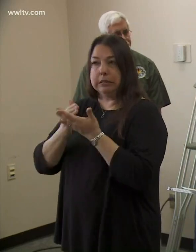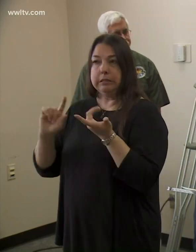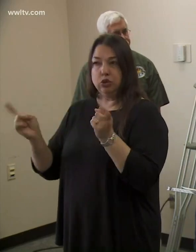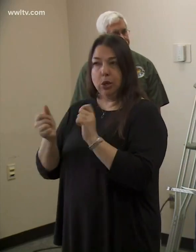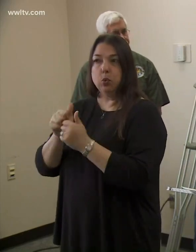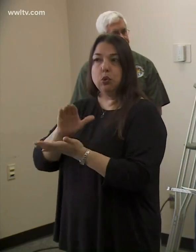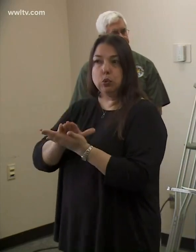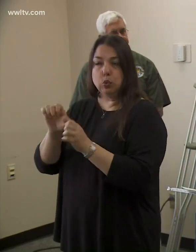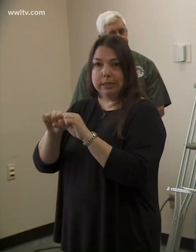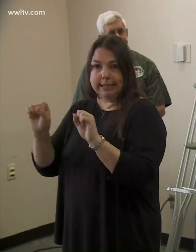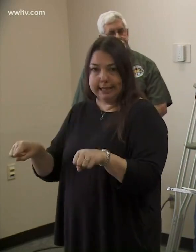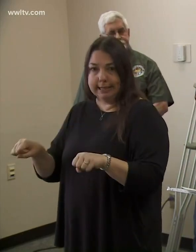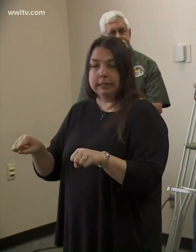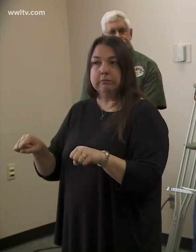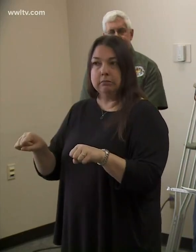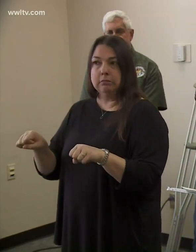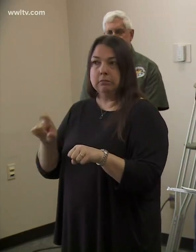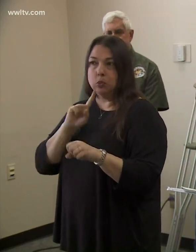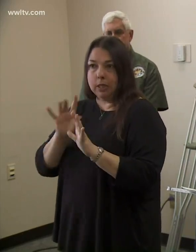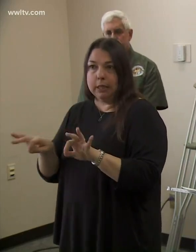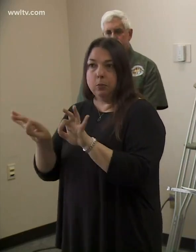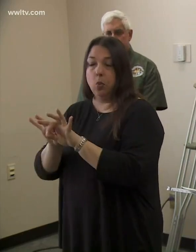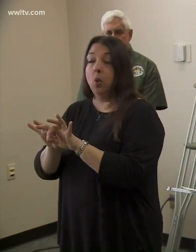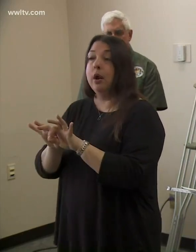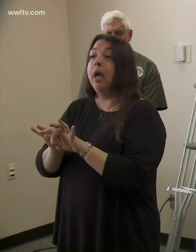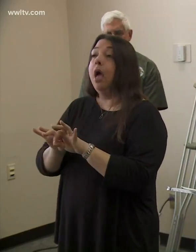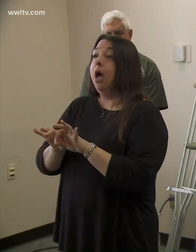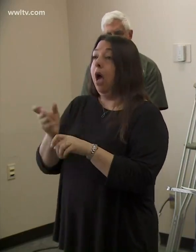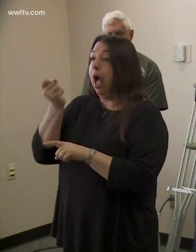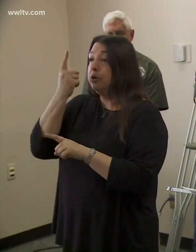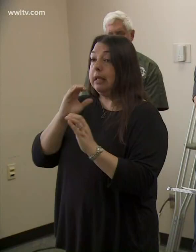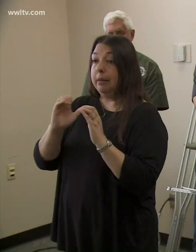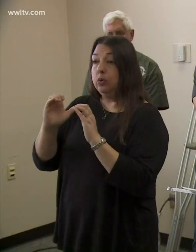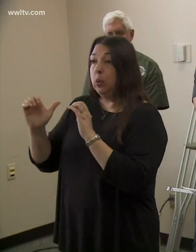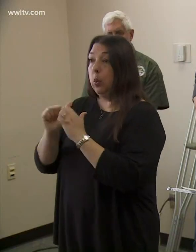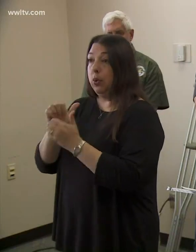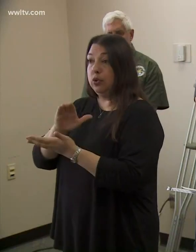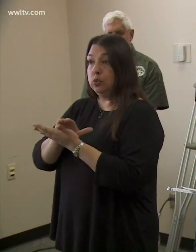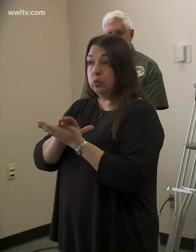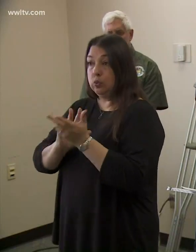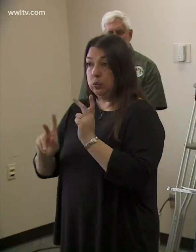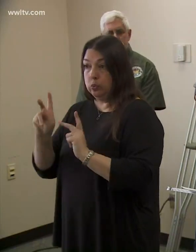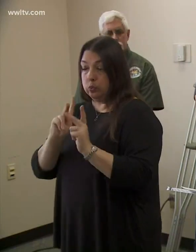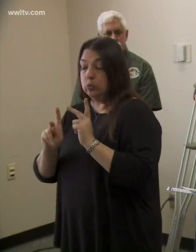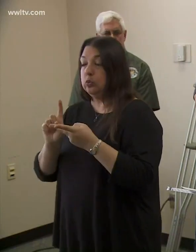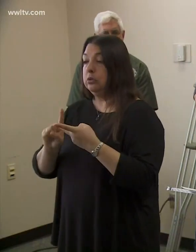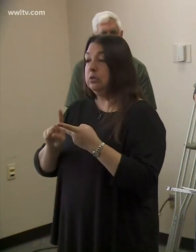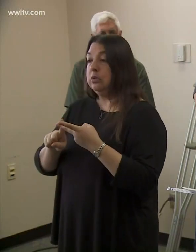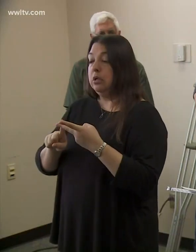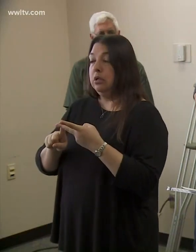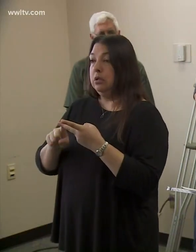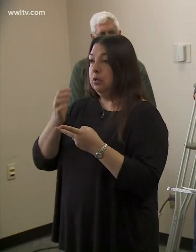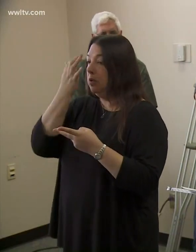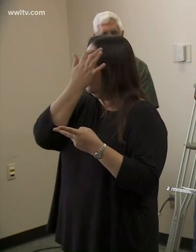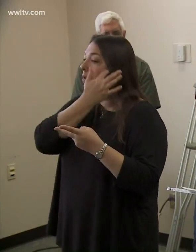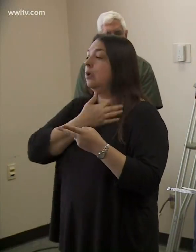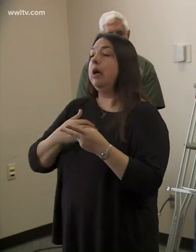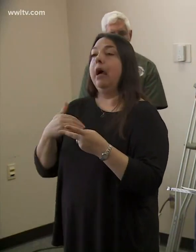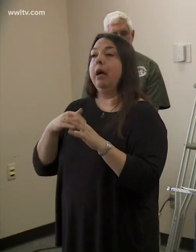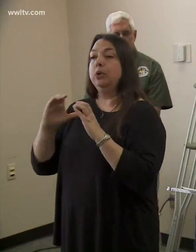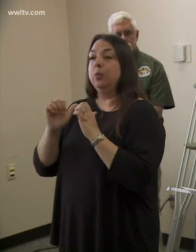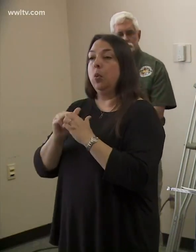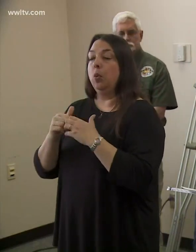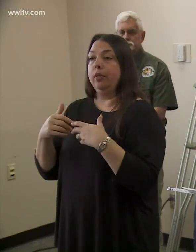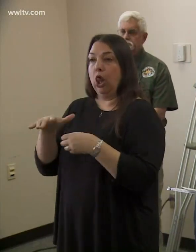with our school system and I want to assure everyone I have been in communication with our school officials. I have been in communication with, um, our